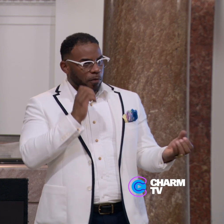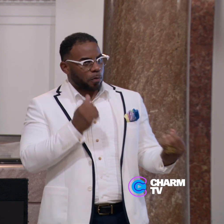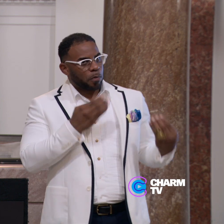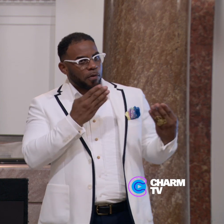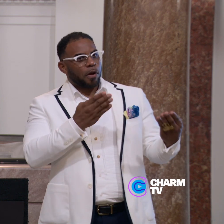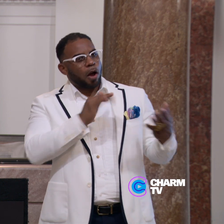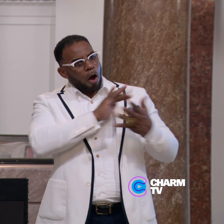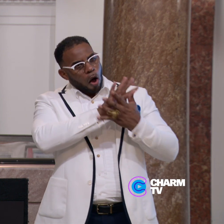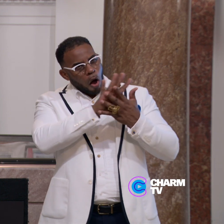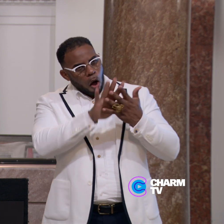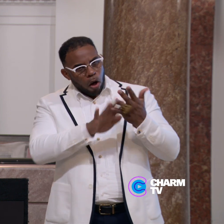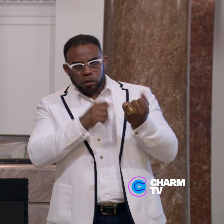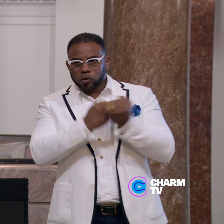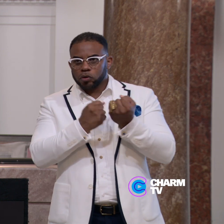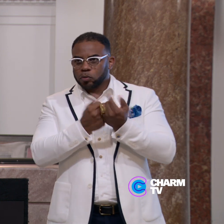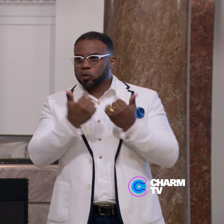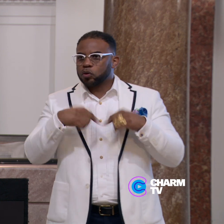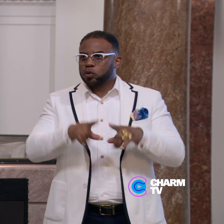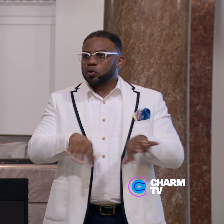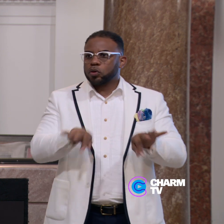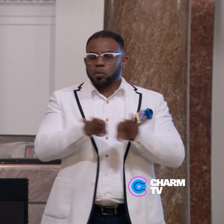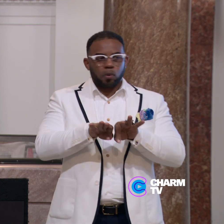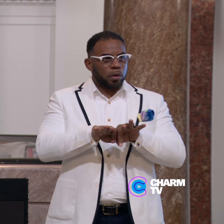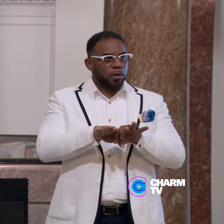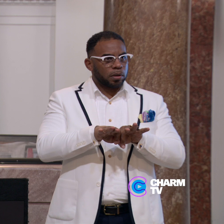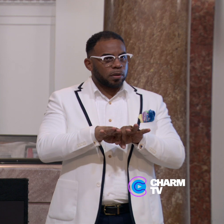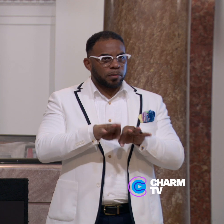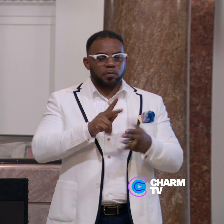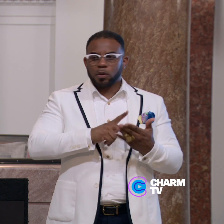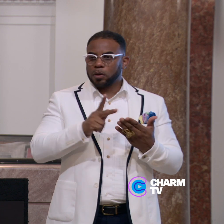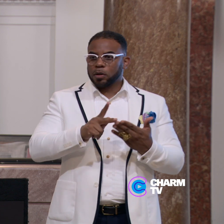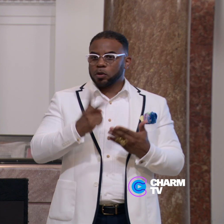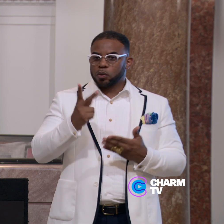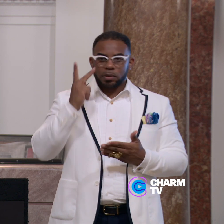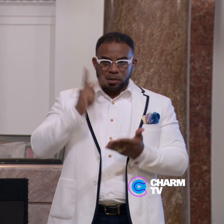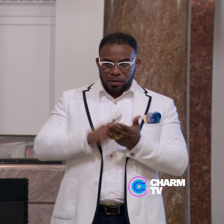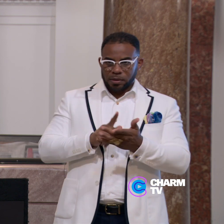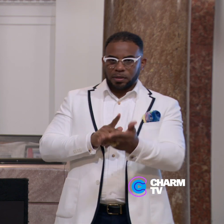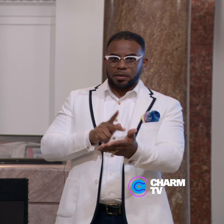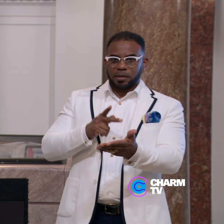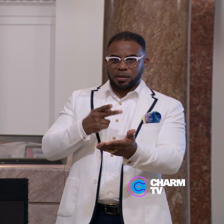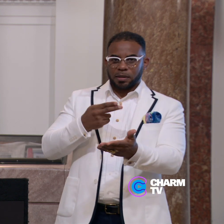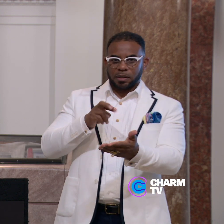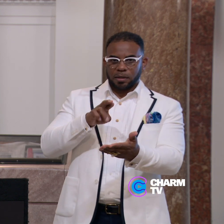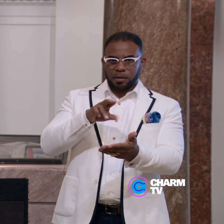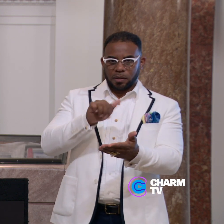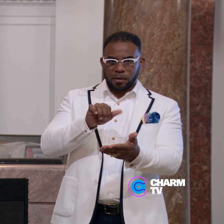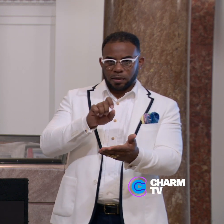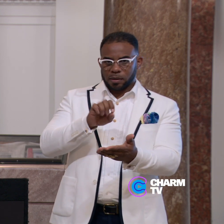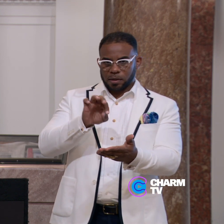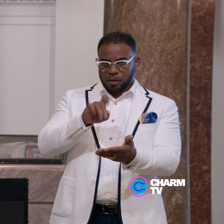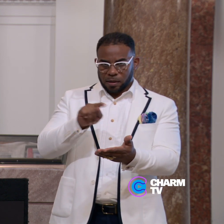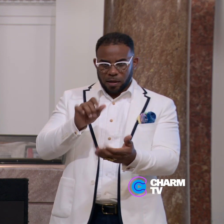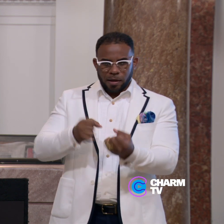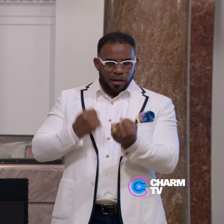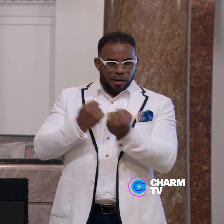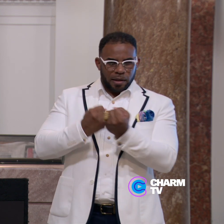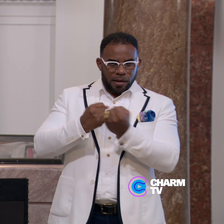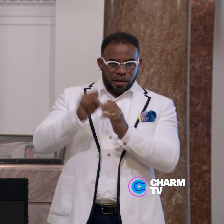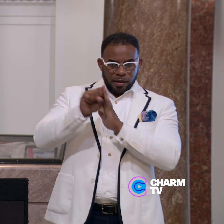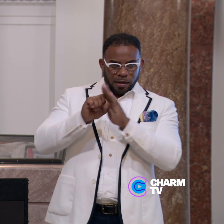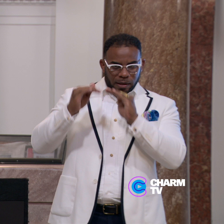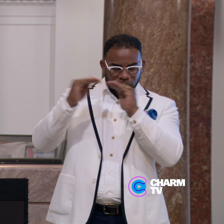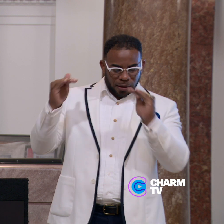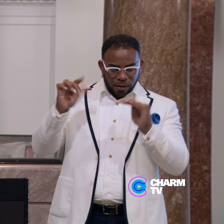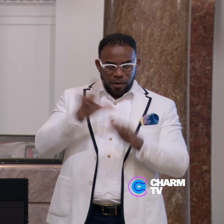providing all the support during this important pilot, and to Secretary Herrera Scott and your team for championing it at the state level